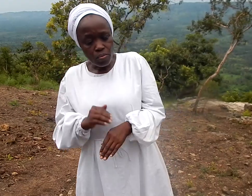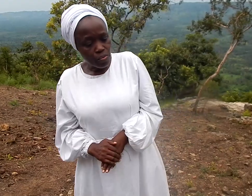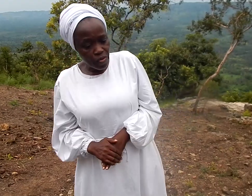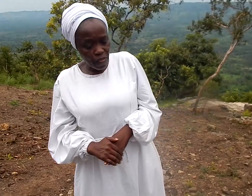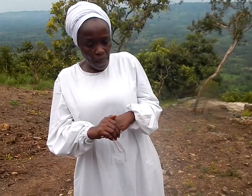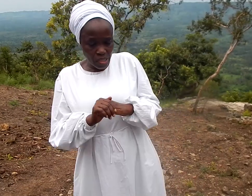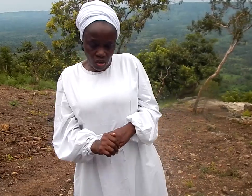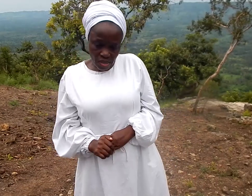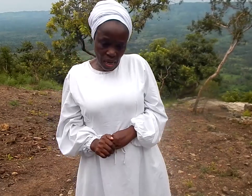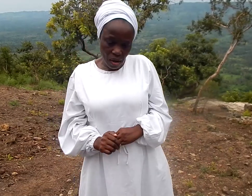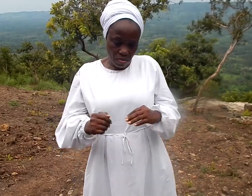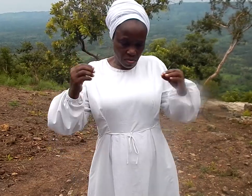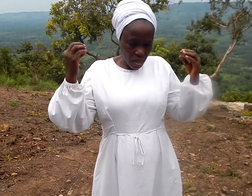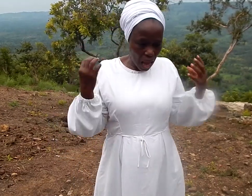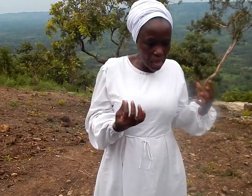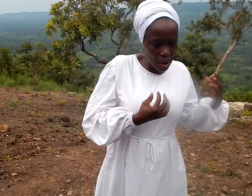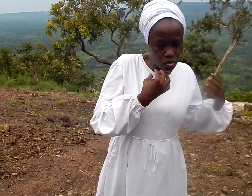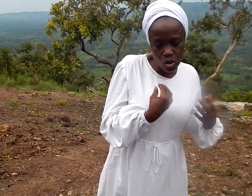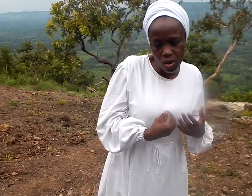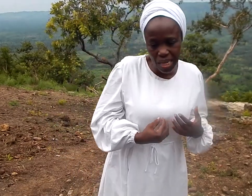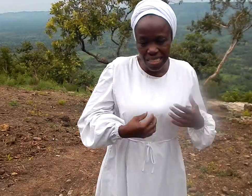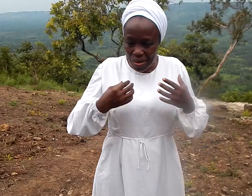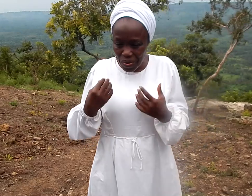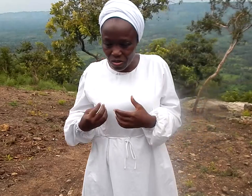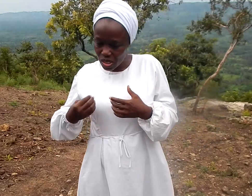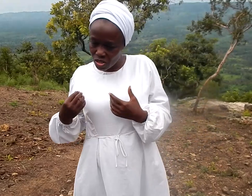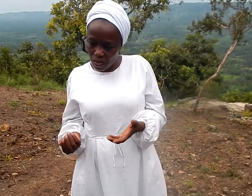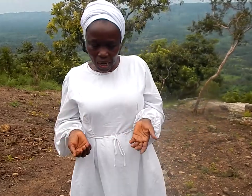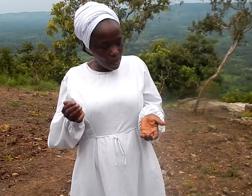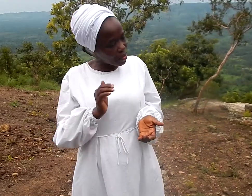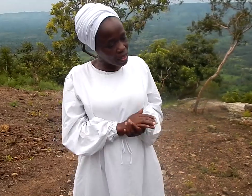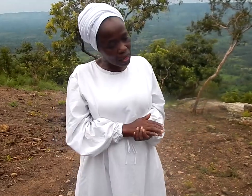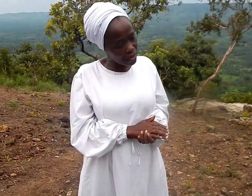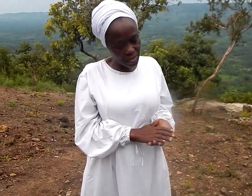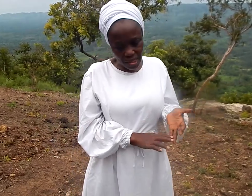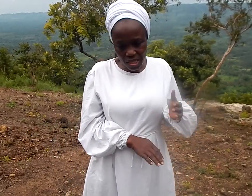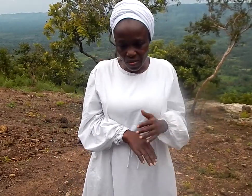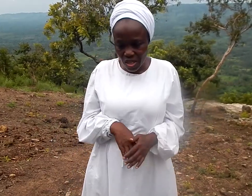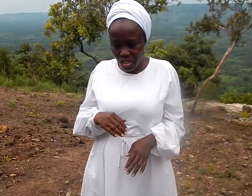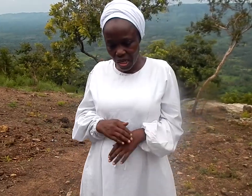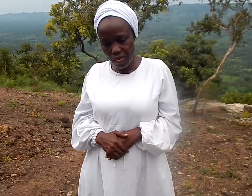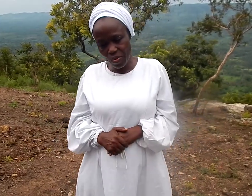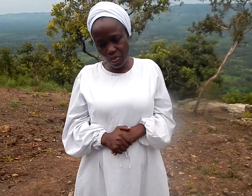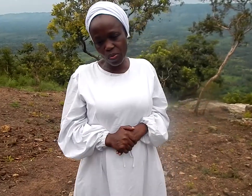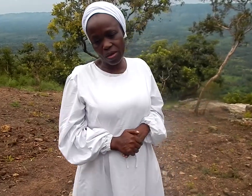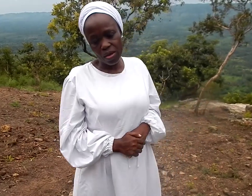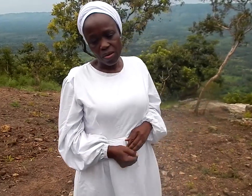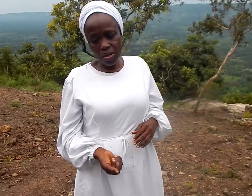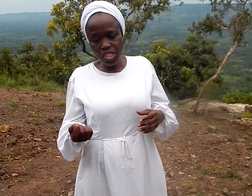Before I joined her, she her that the front, and the child was on the front. She